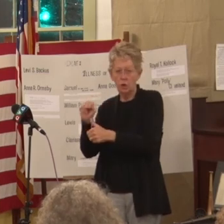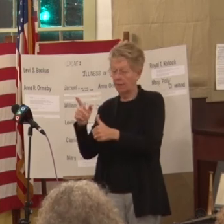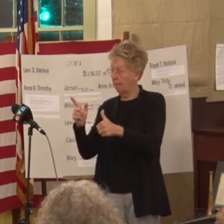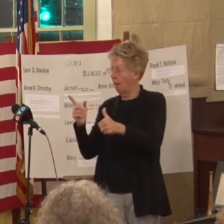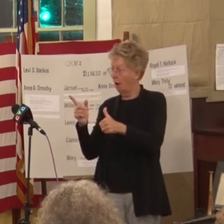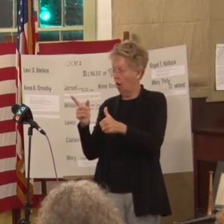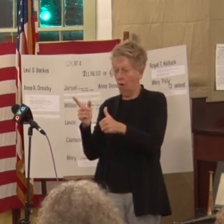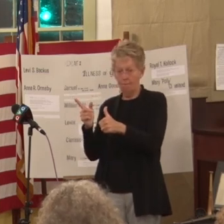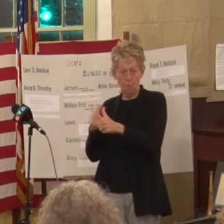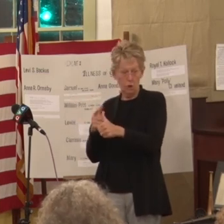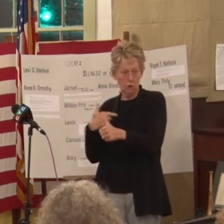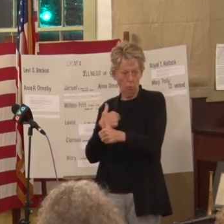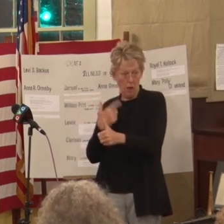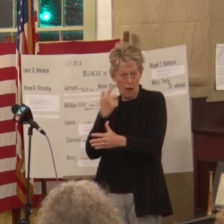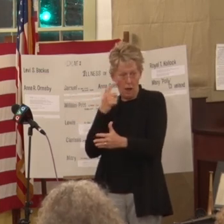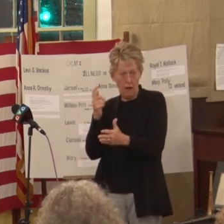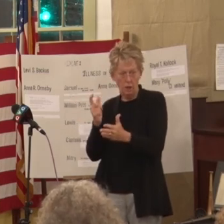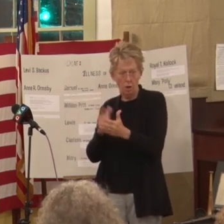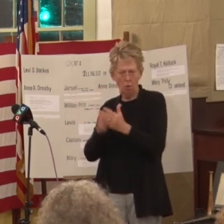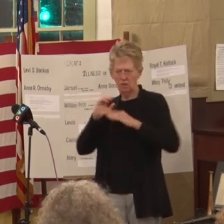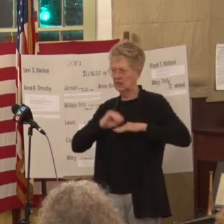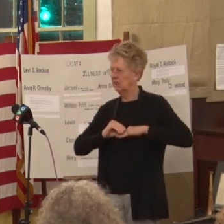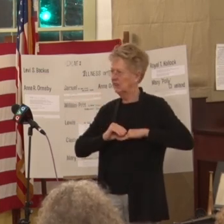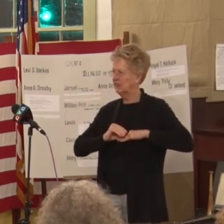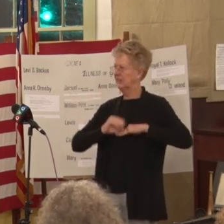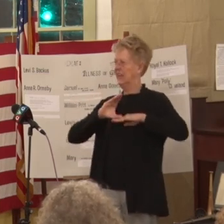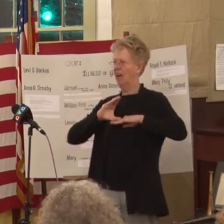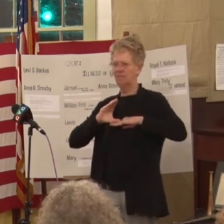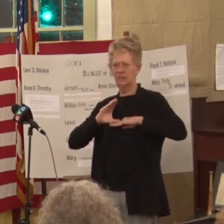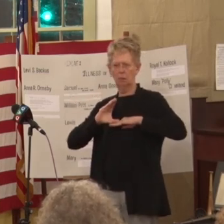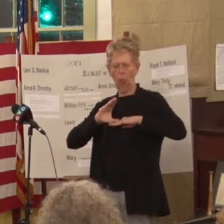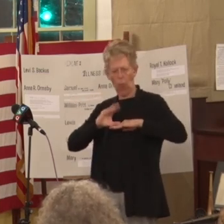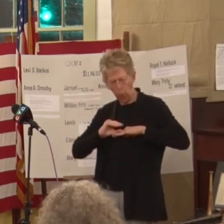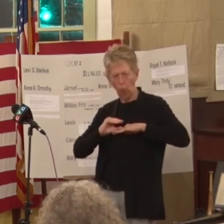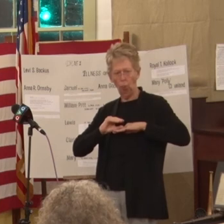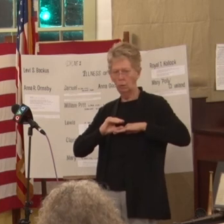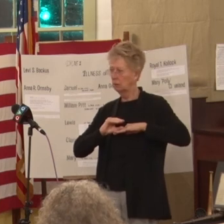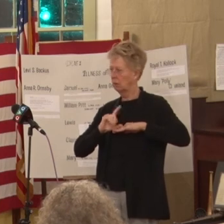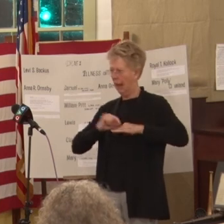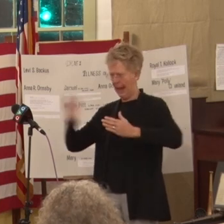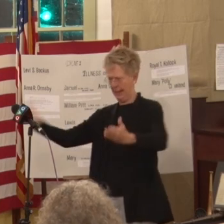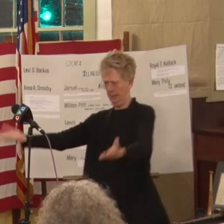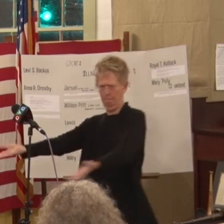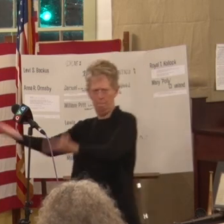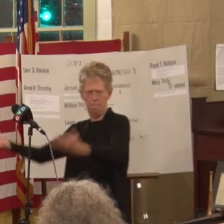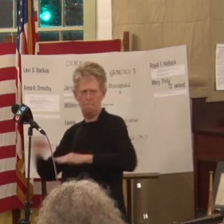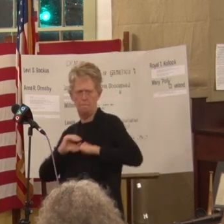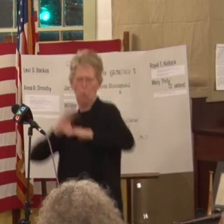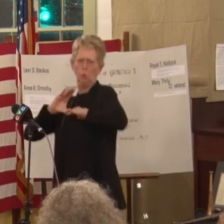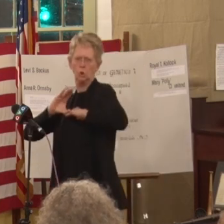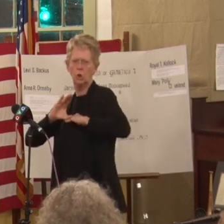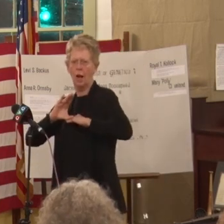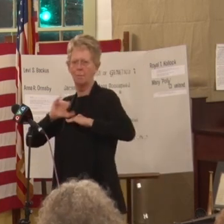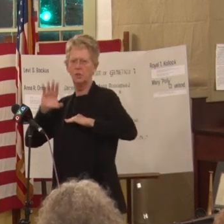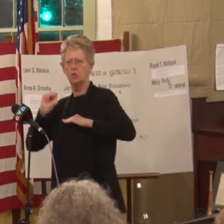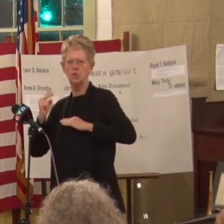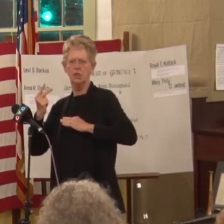I noticed self esteem was really down and I had to boost her up and now she's taking over the museum